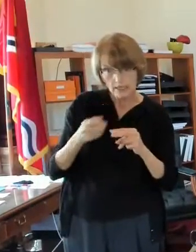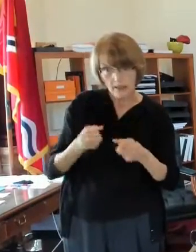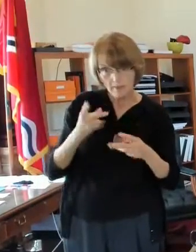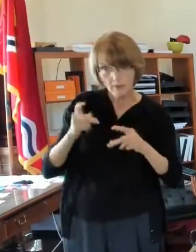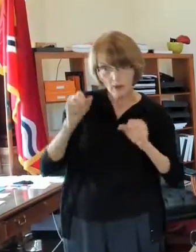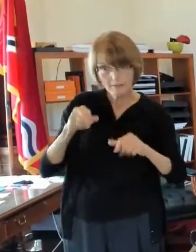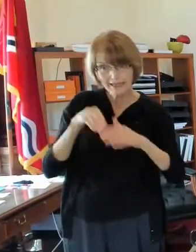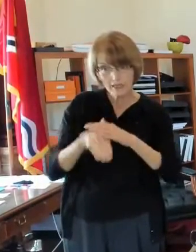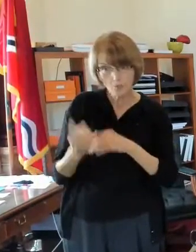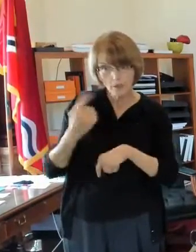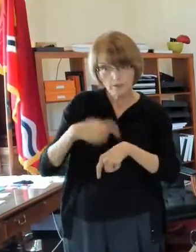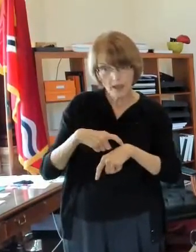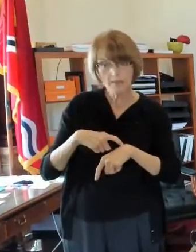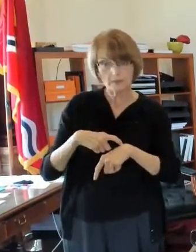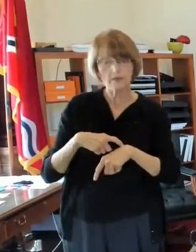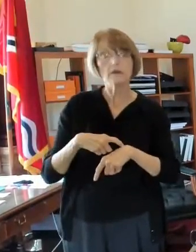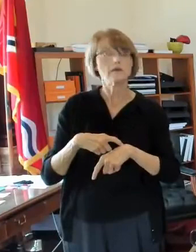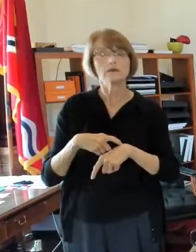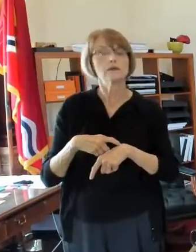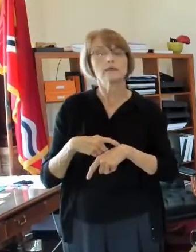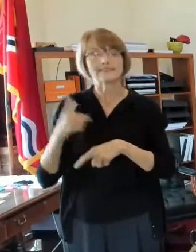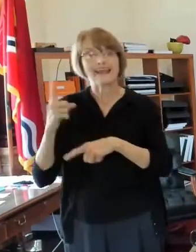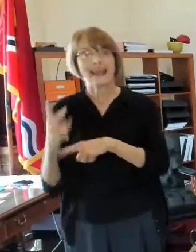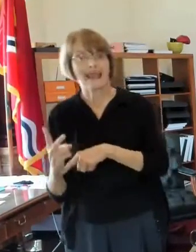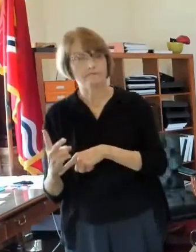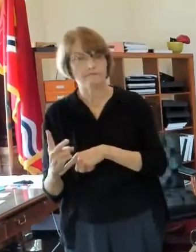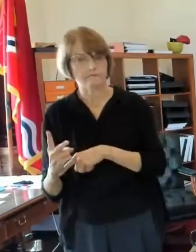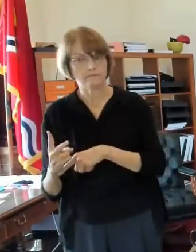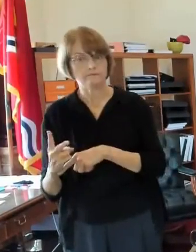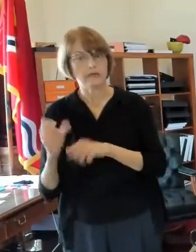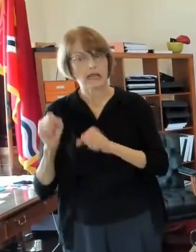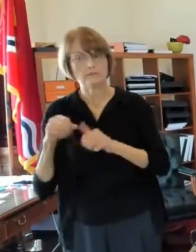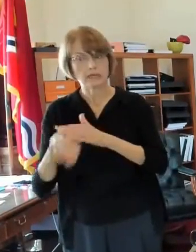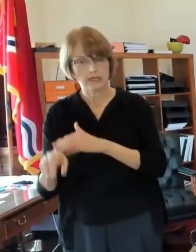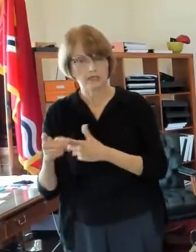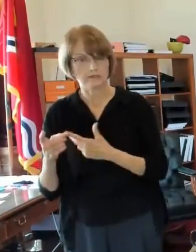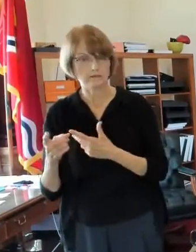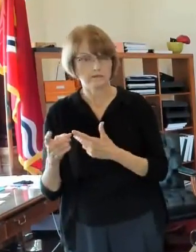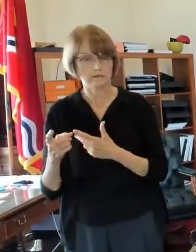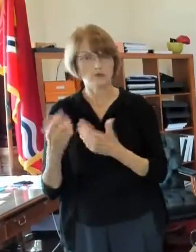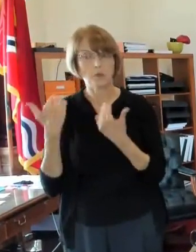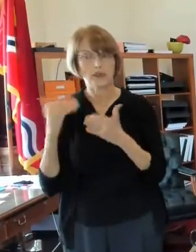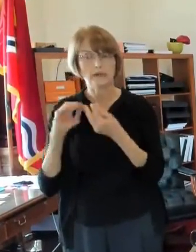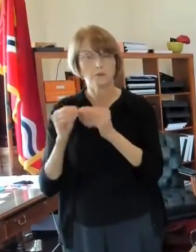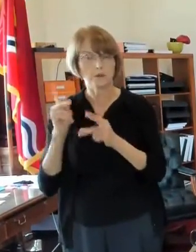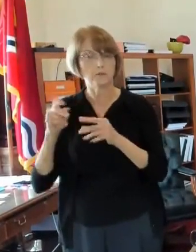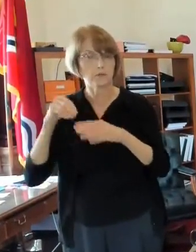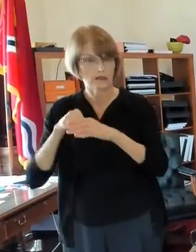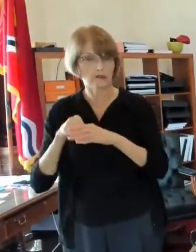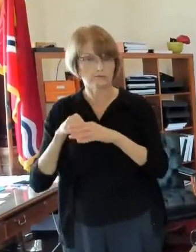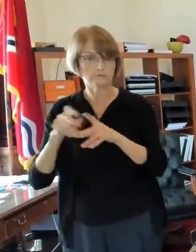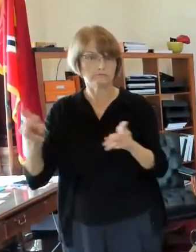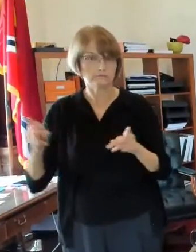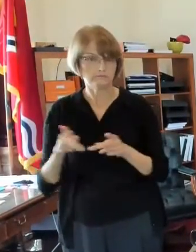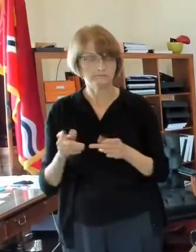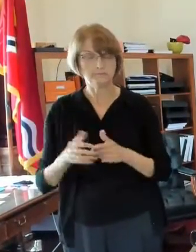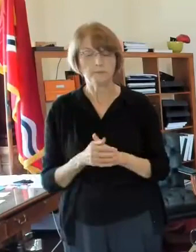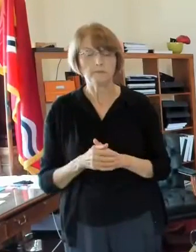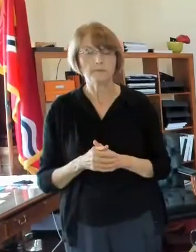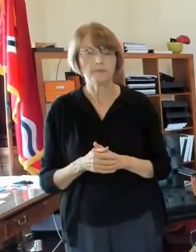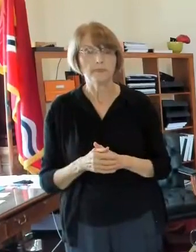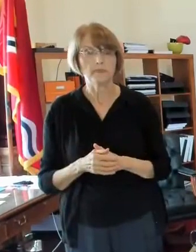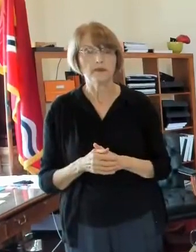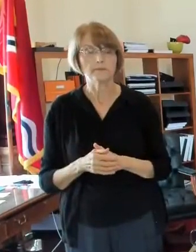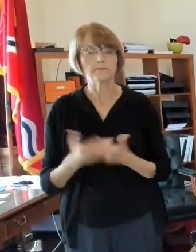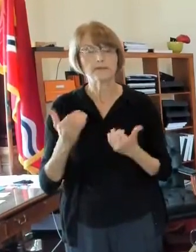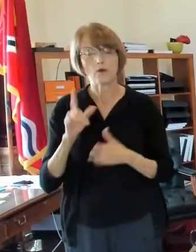so um so that's the limitation on those event spaces uh we have a question